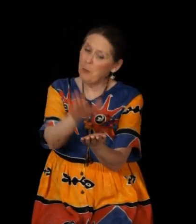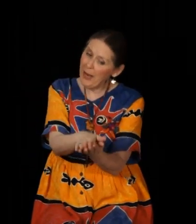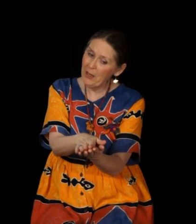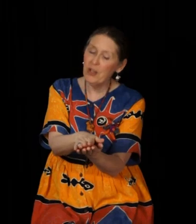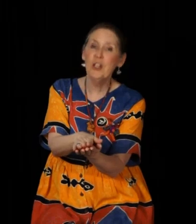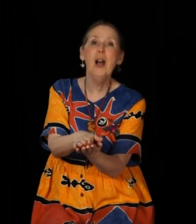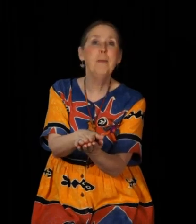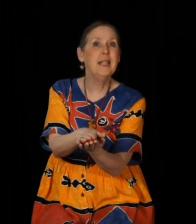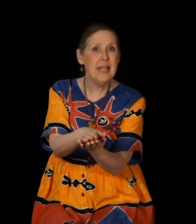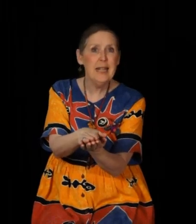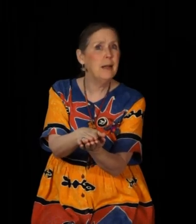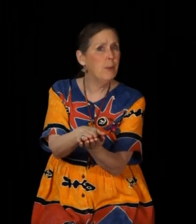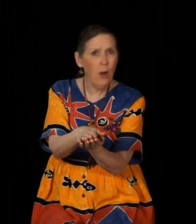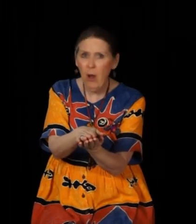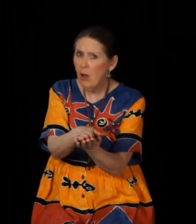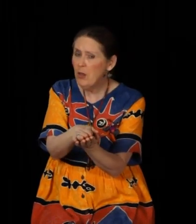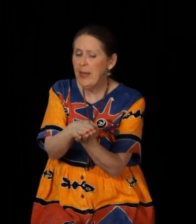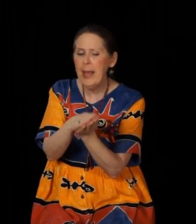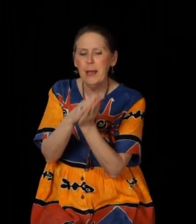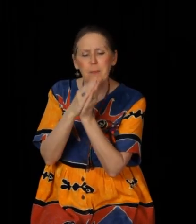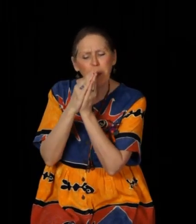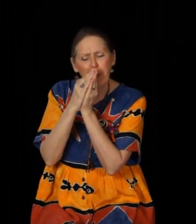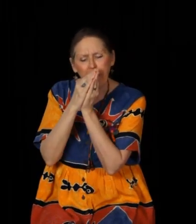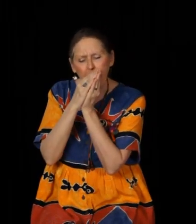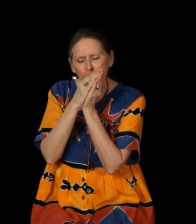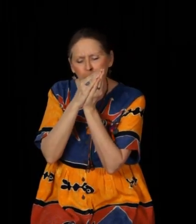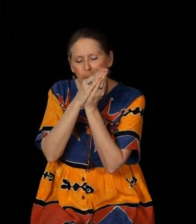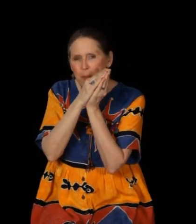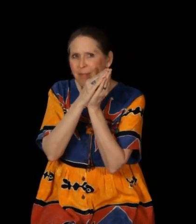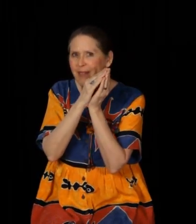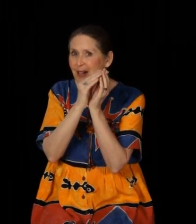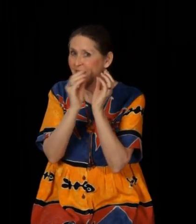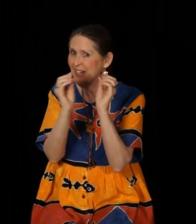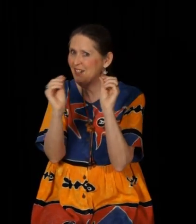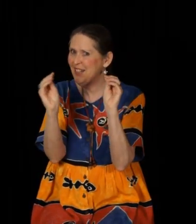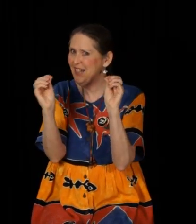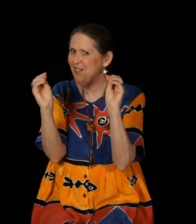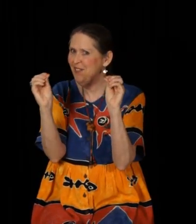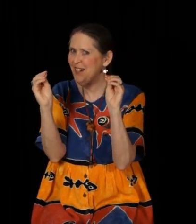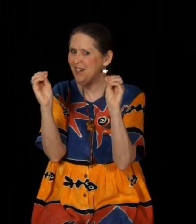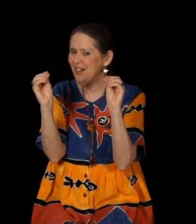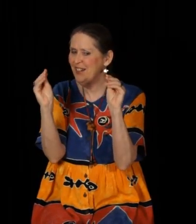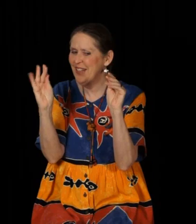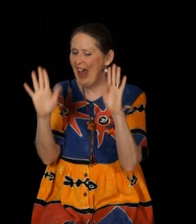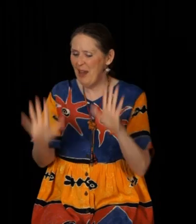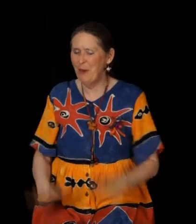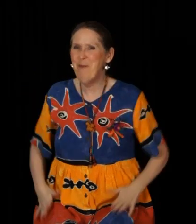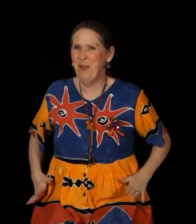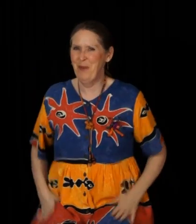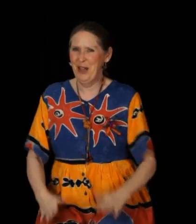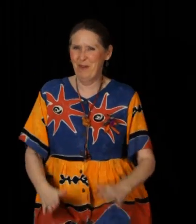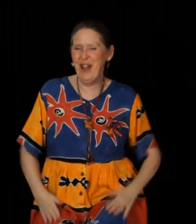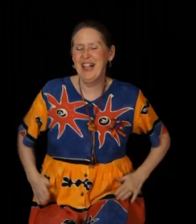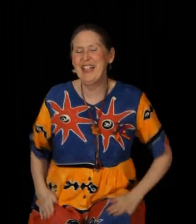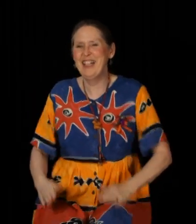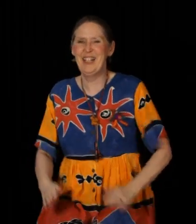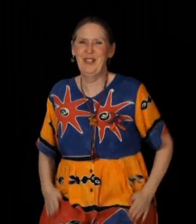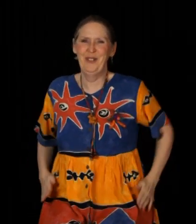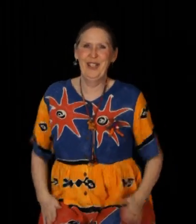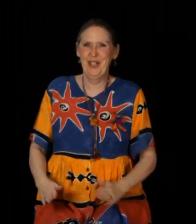bread on top and eat up all you can. Now take your sticky fingers and wipe them on your pants and you do a little